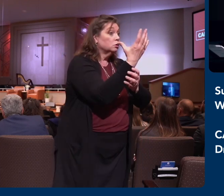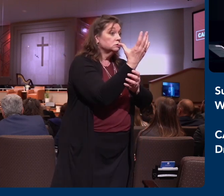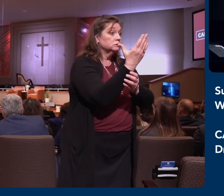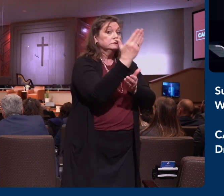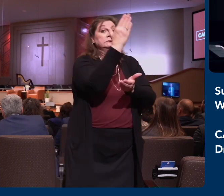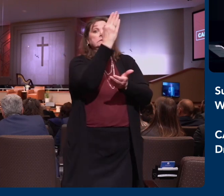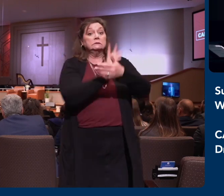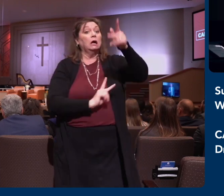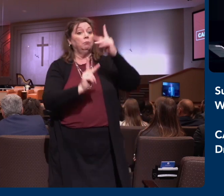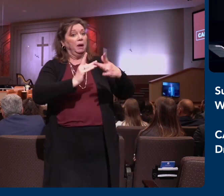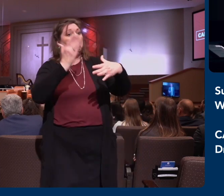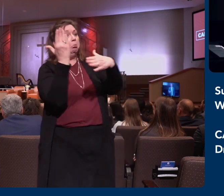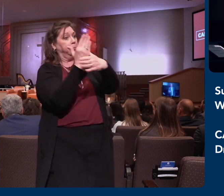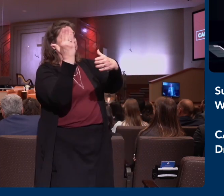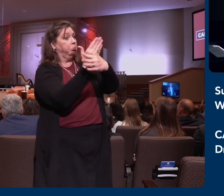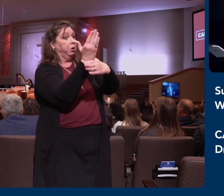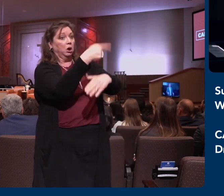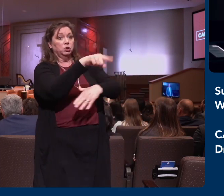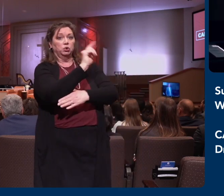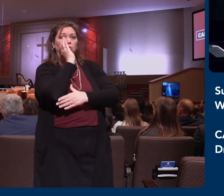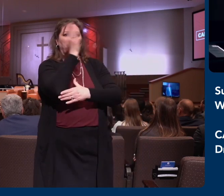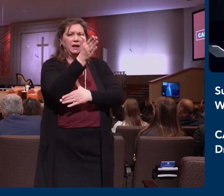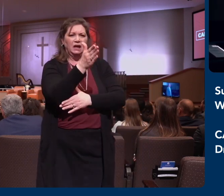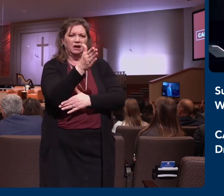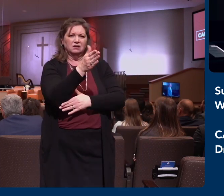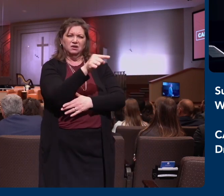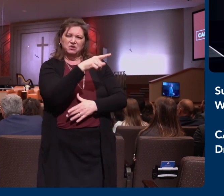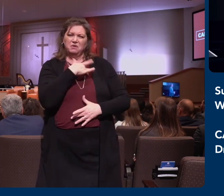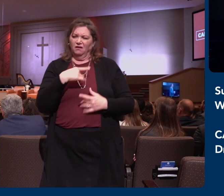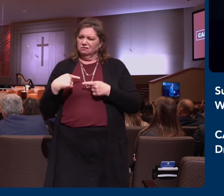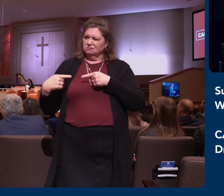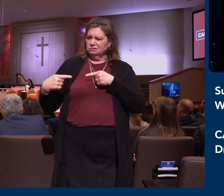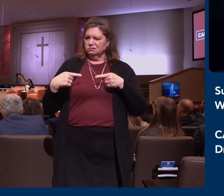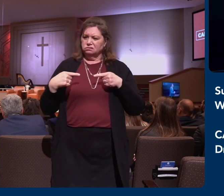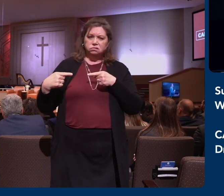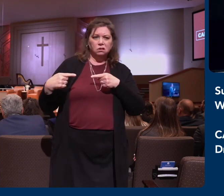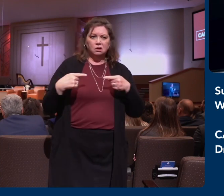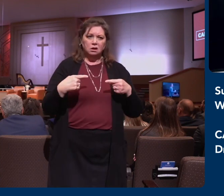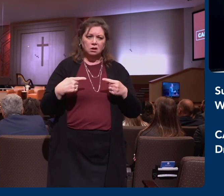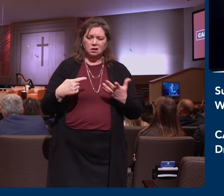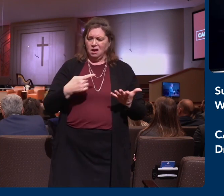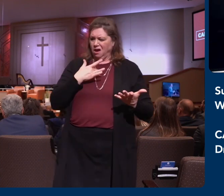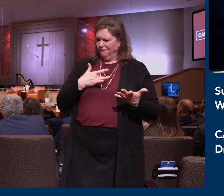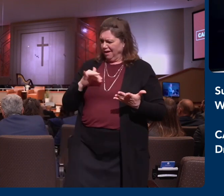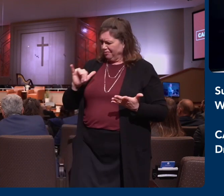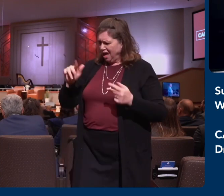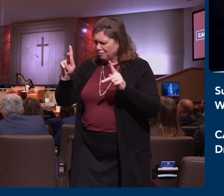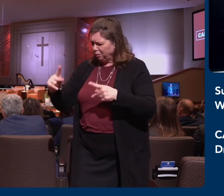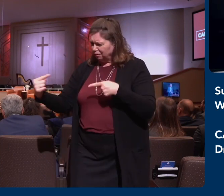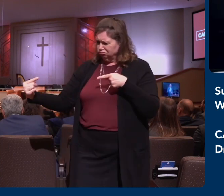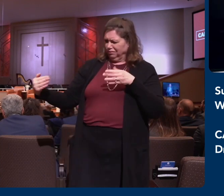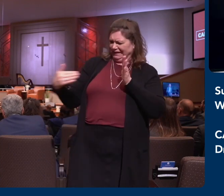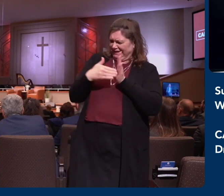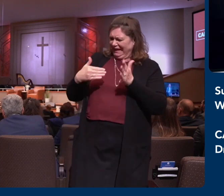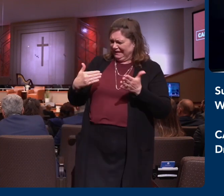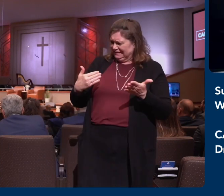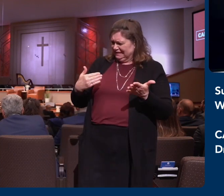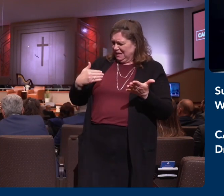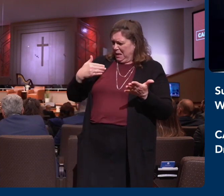with that. You are going to have a hard time with that because they seem to be obstacles. And instead of caring for them and them being the